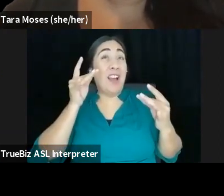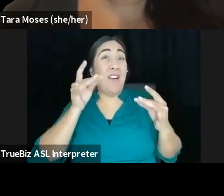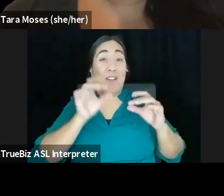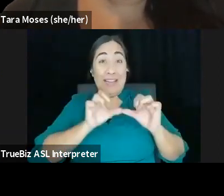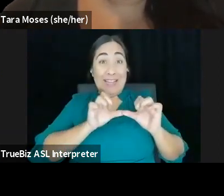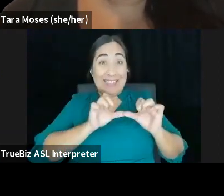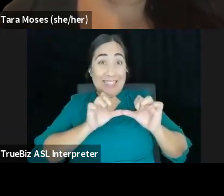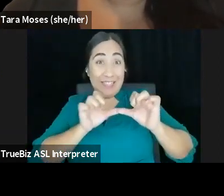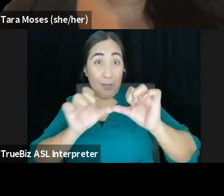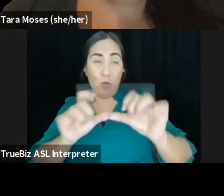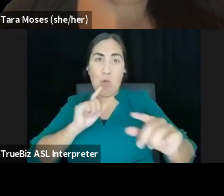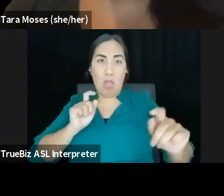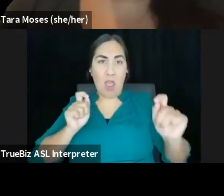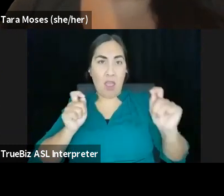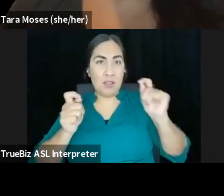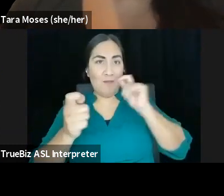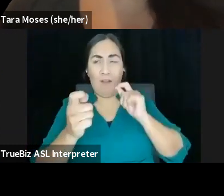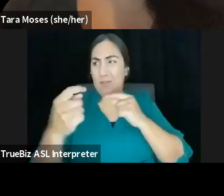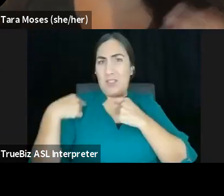this document almost what, two years ago.